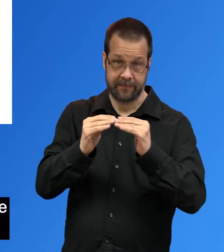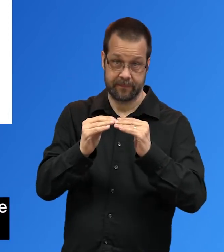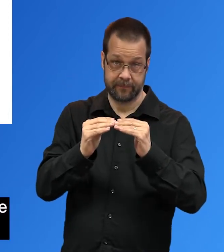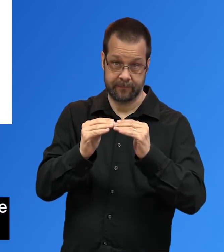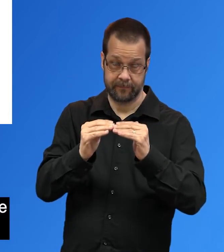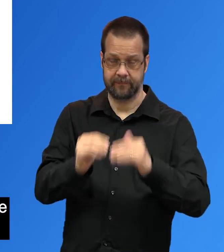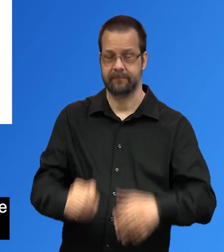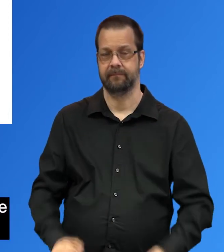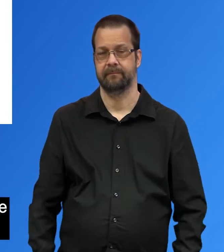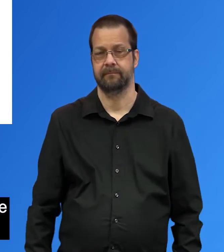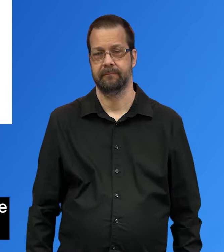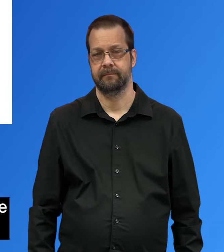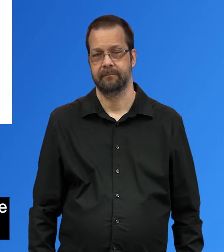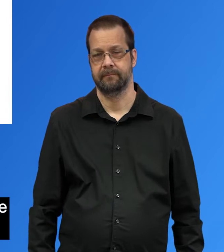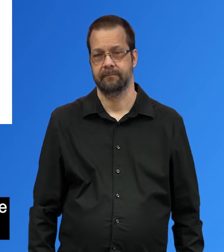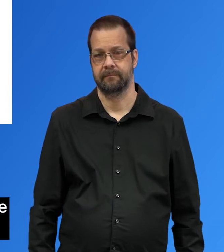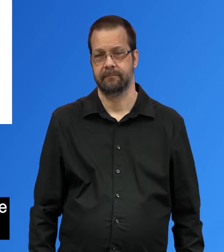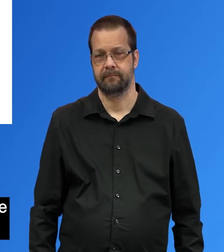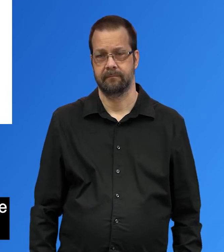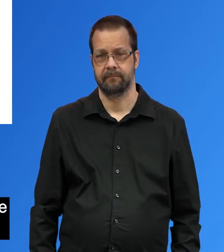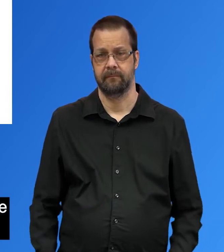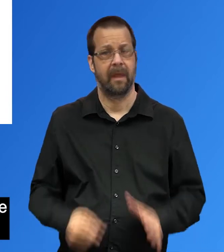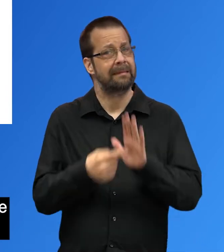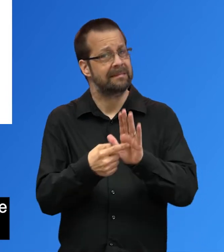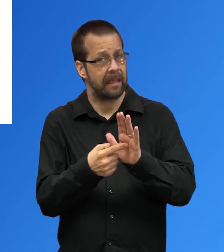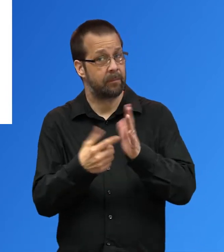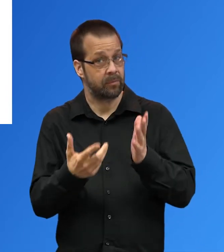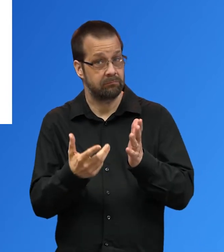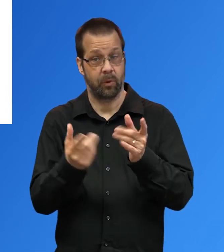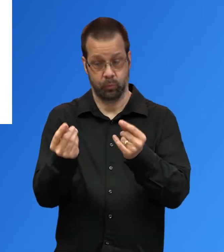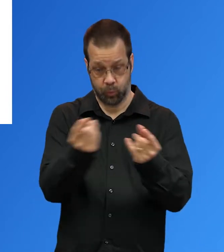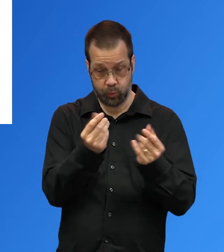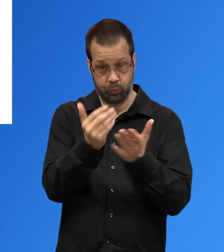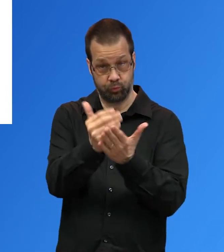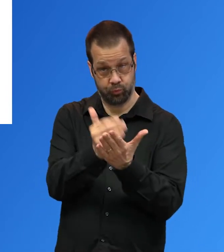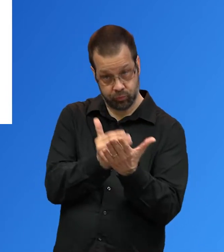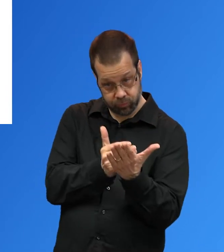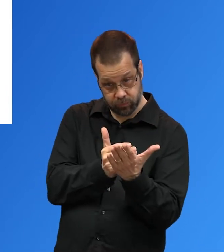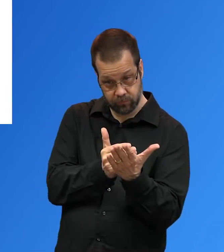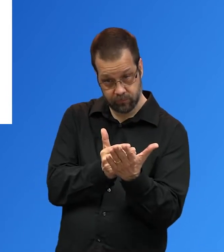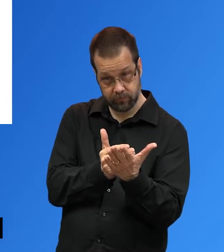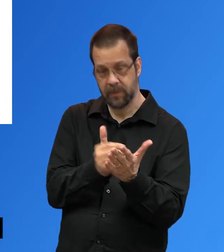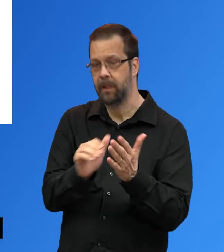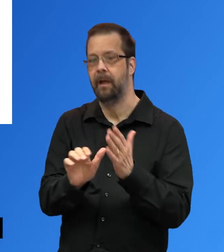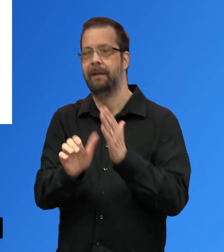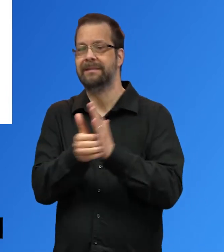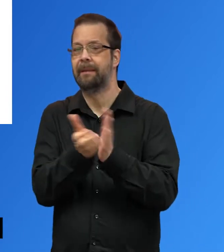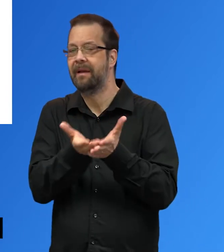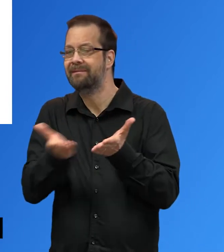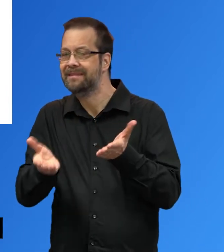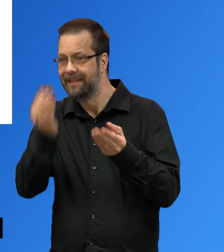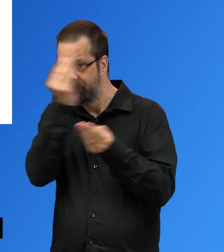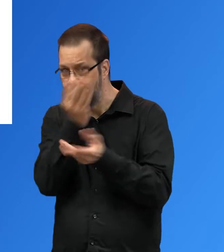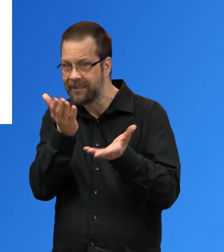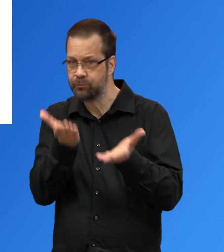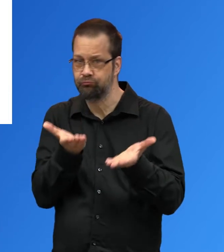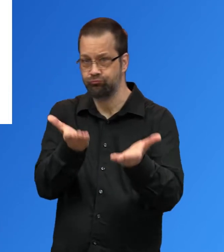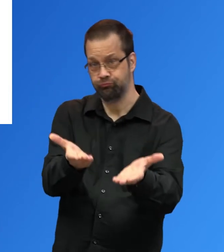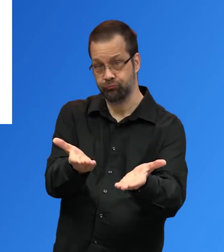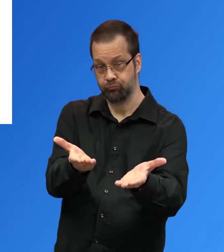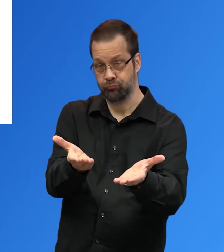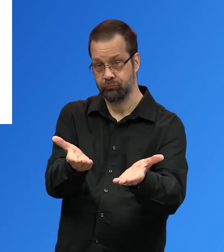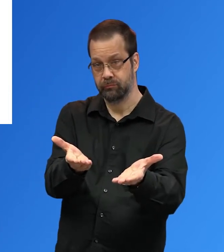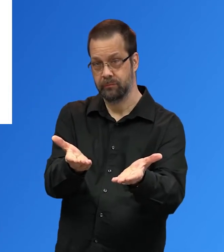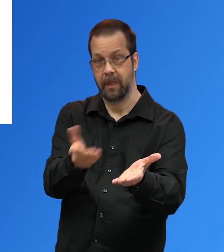Accessible materials include Agenda Supplemental meeting information, documents and resources PowerPoint